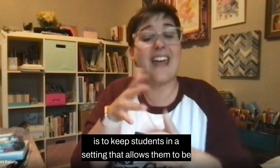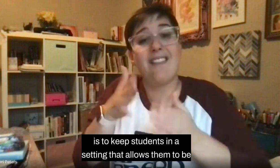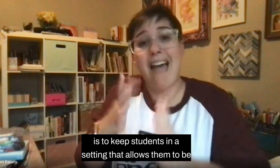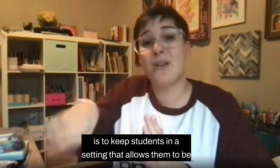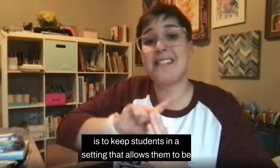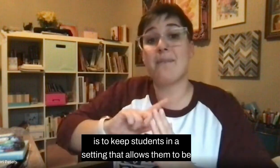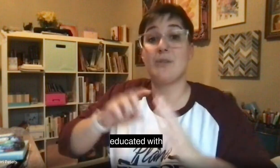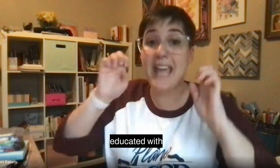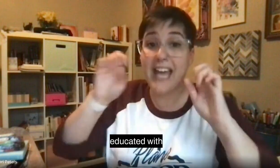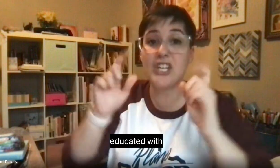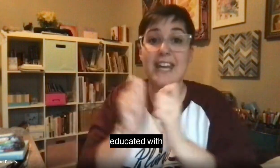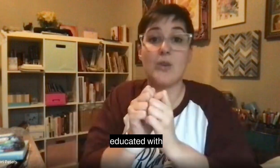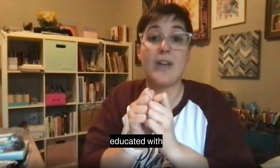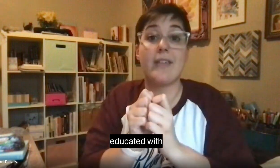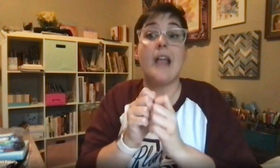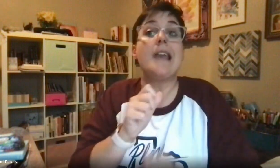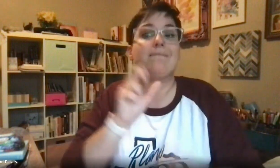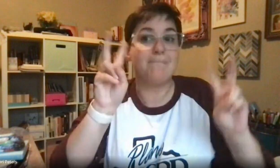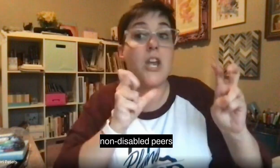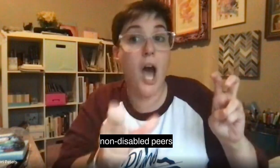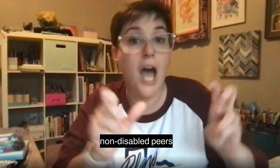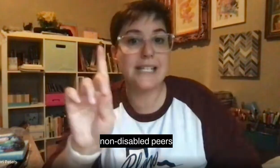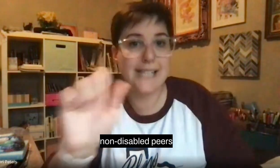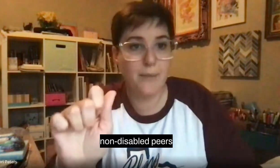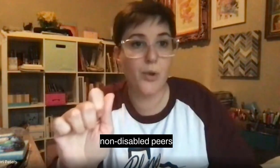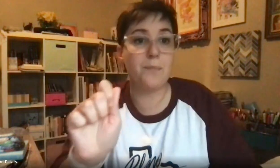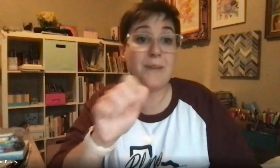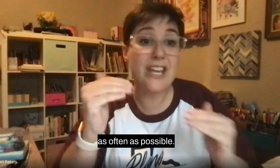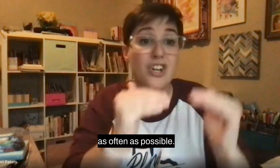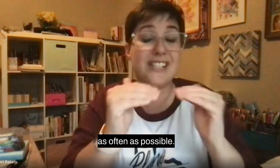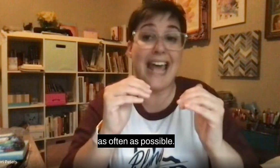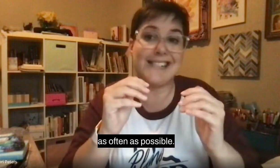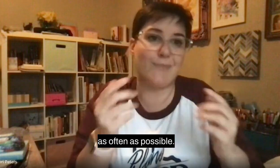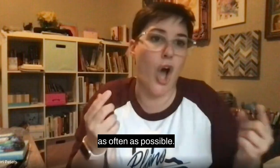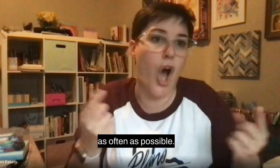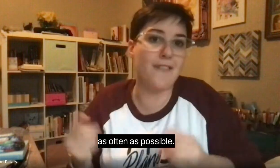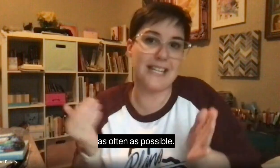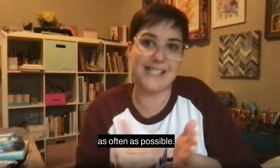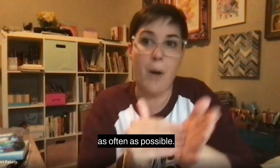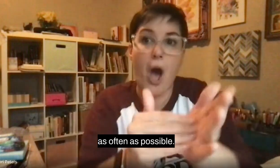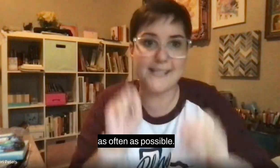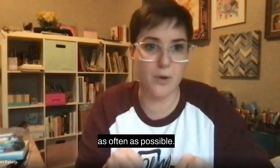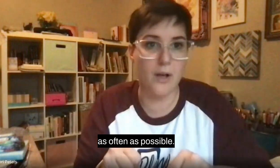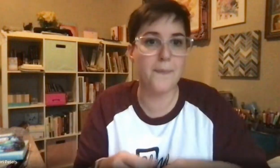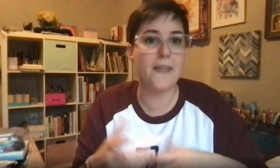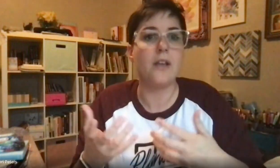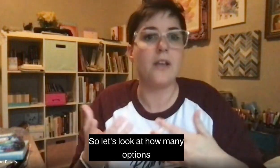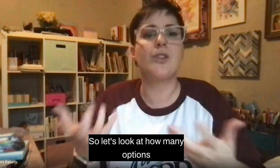allows them to be educated with non-disabled peers as often as possible. So